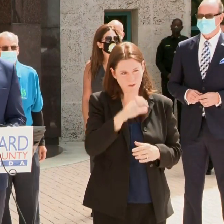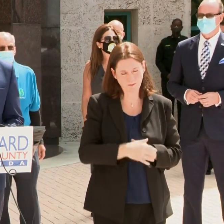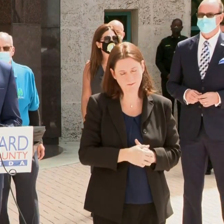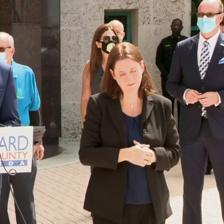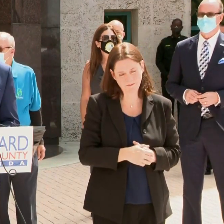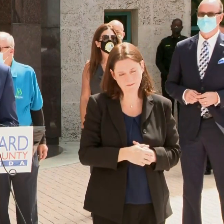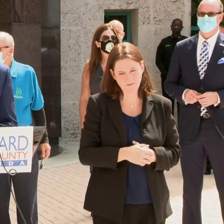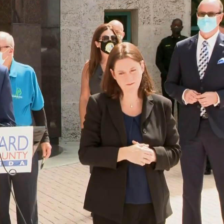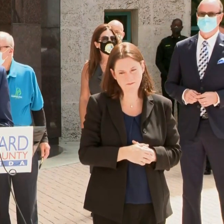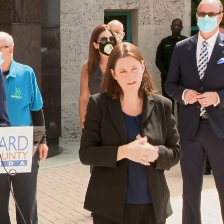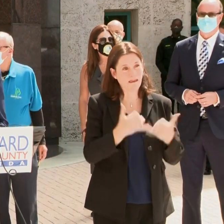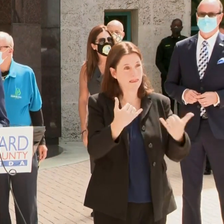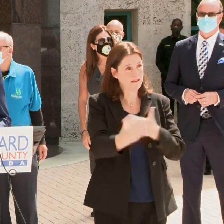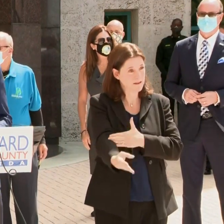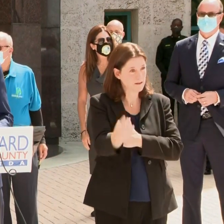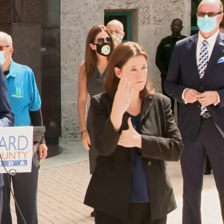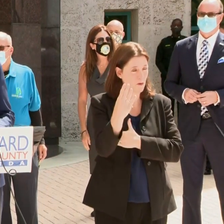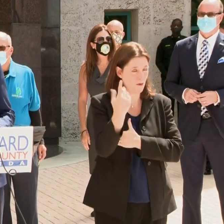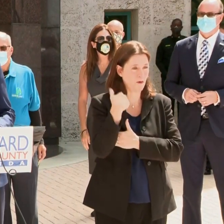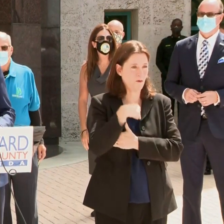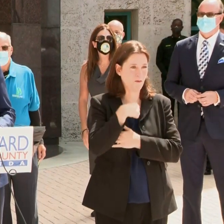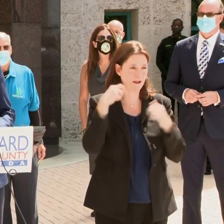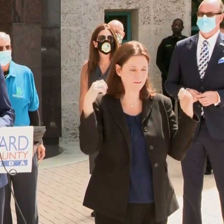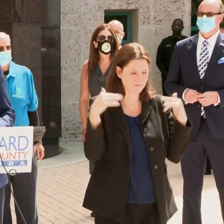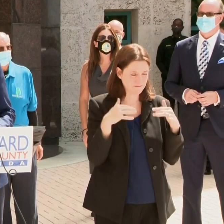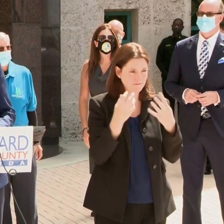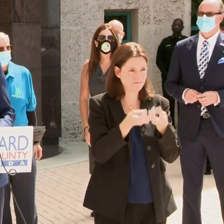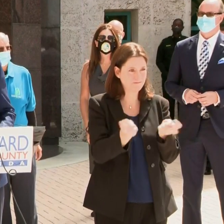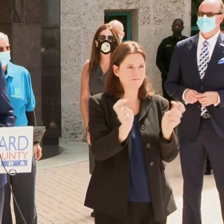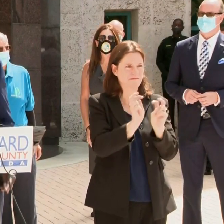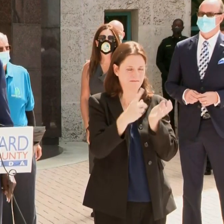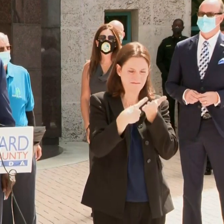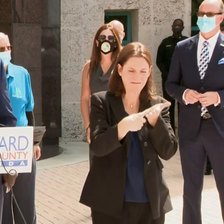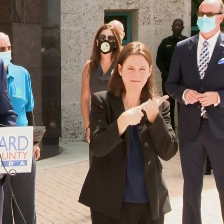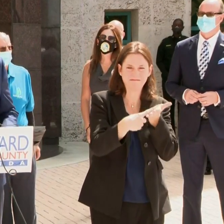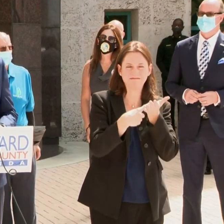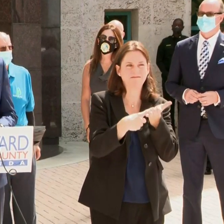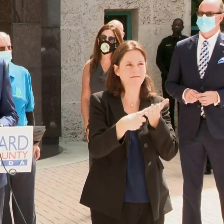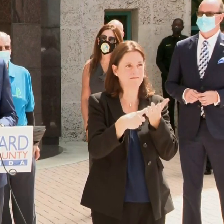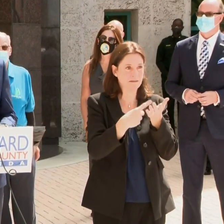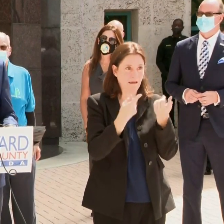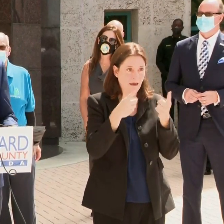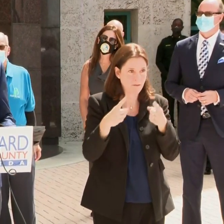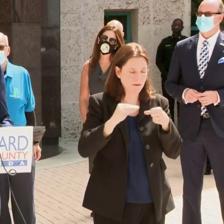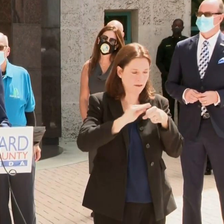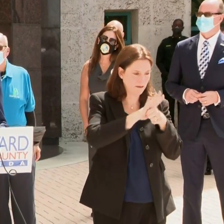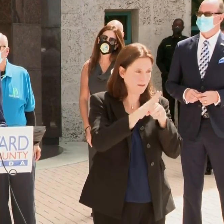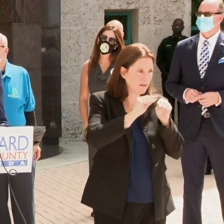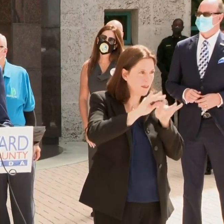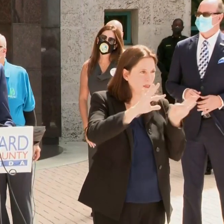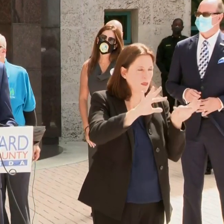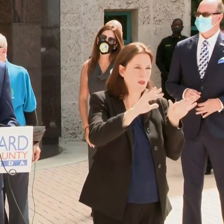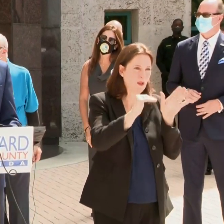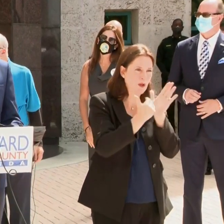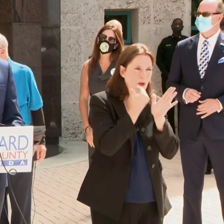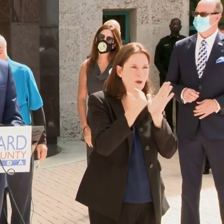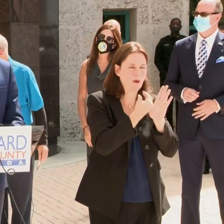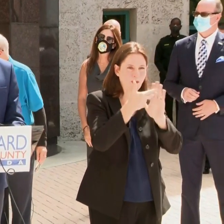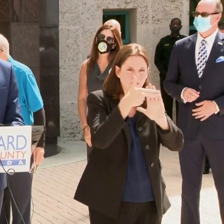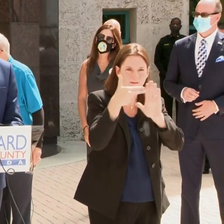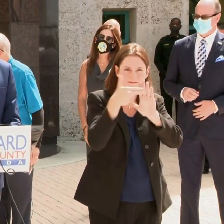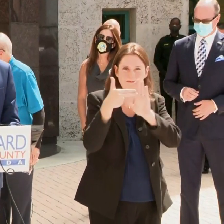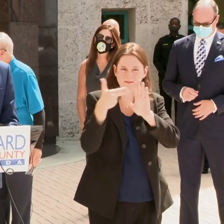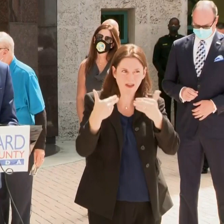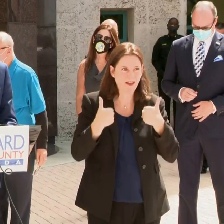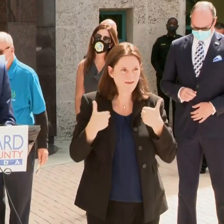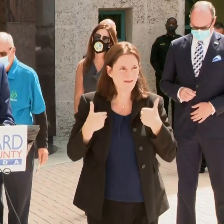We get together this morning to discuss the alarming rise that we see in a number of new cases of COVID